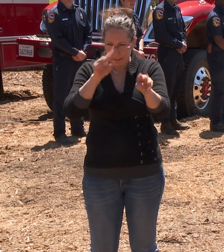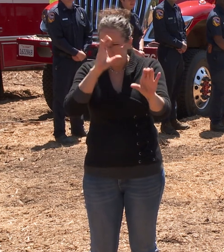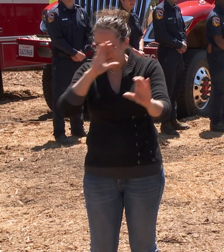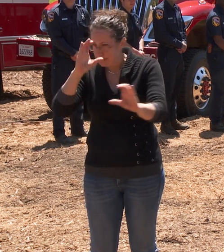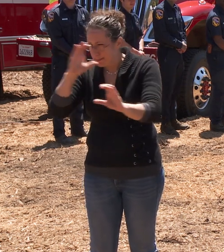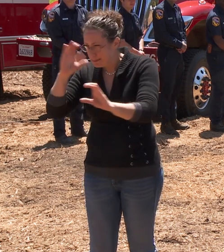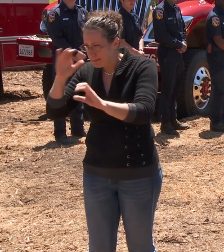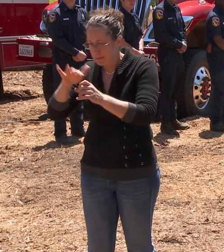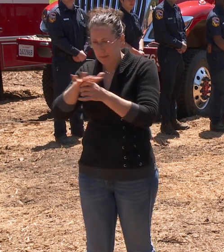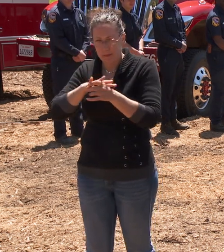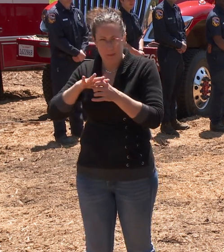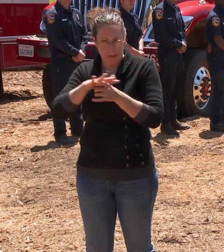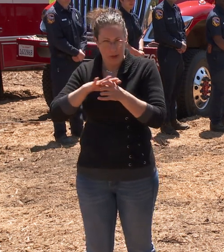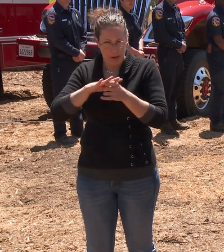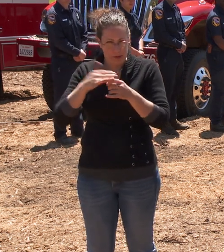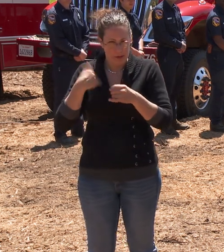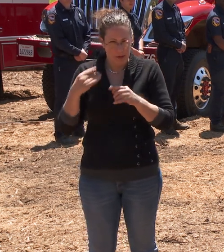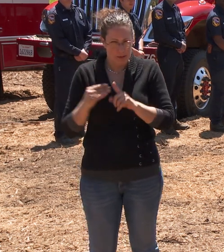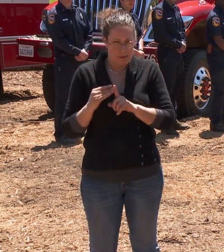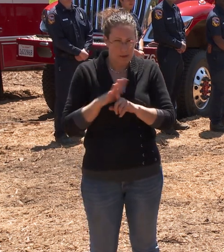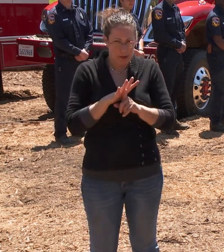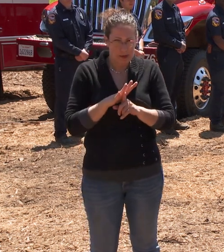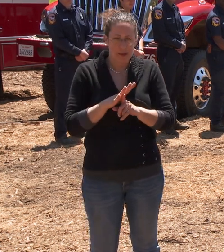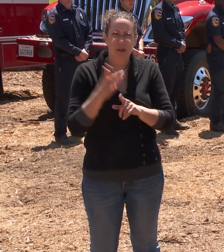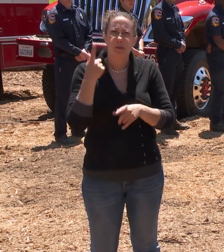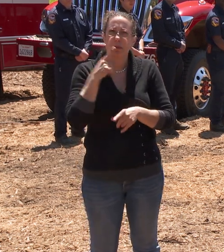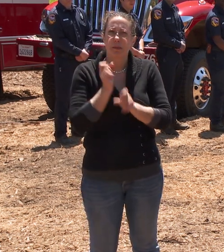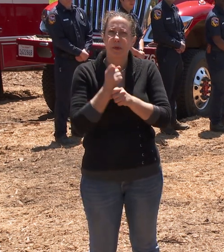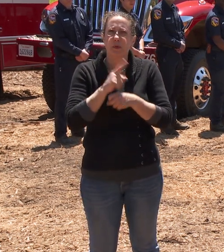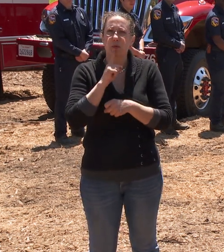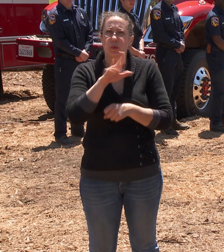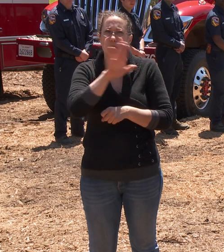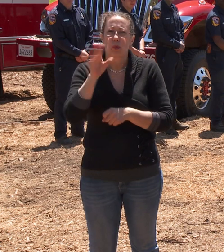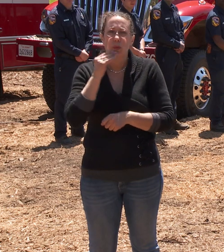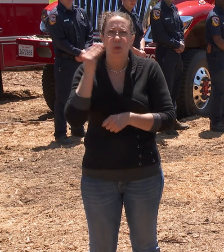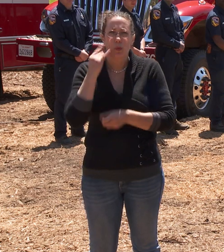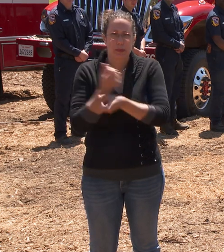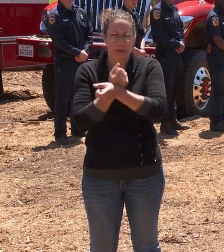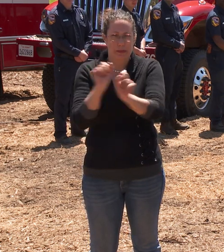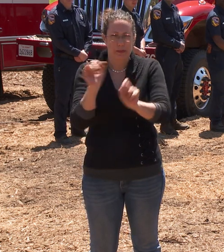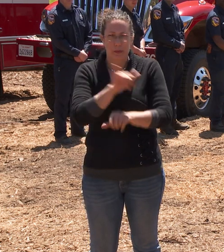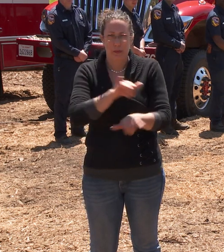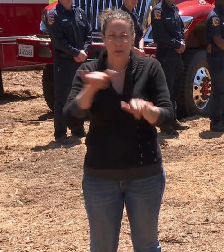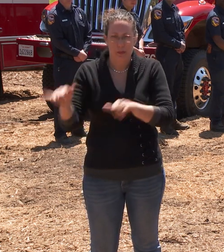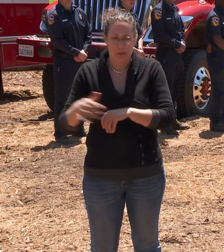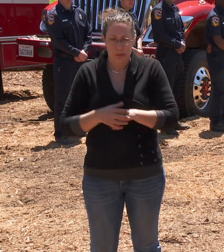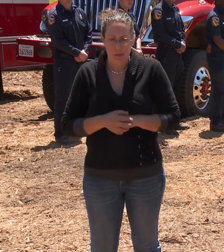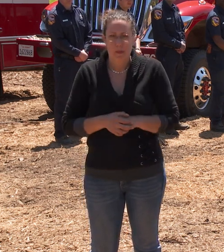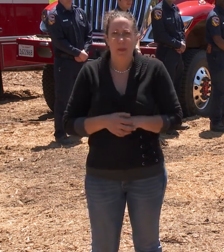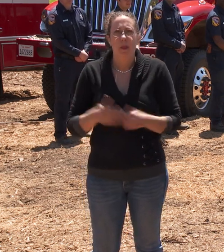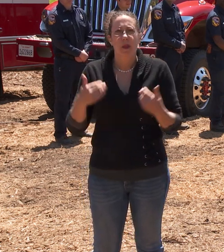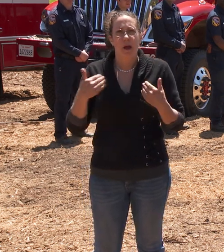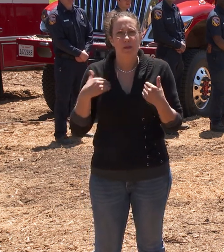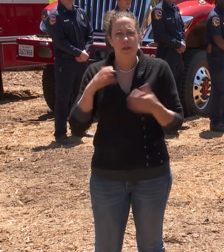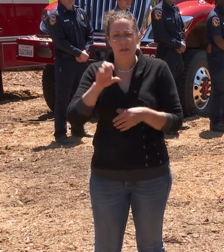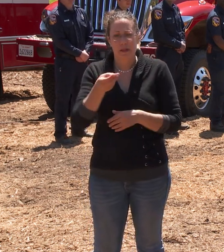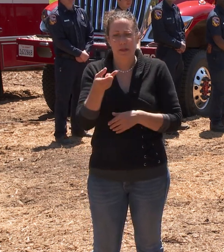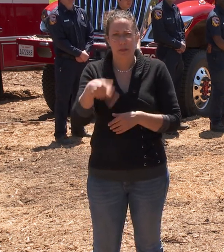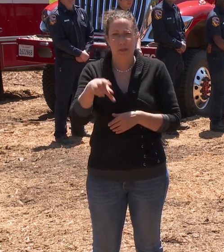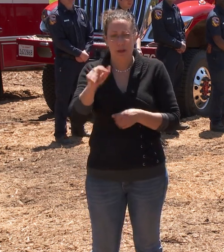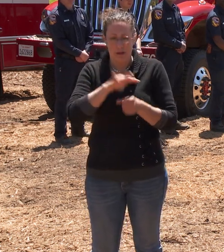assist with securing evacuated properties. Following the guidance of CHP personnel on site is critical.